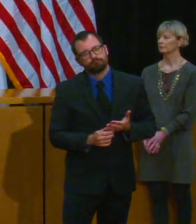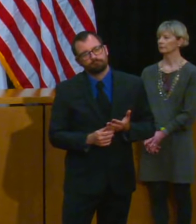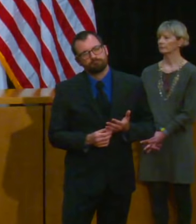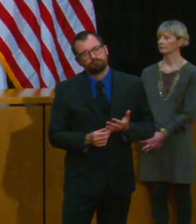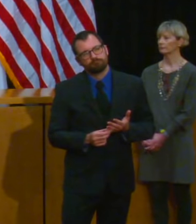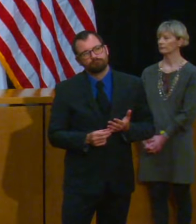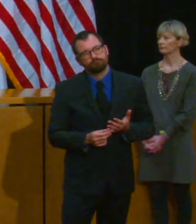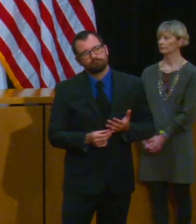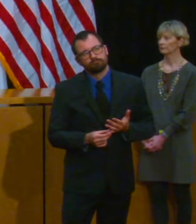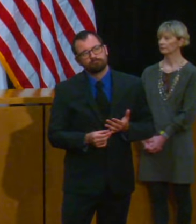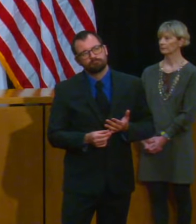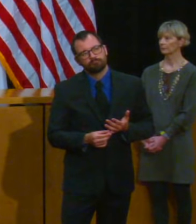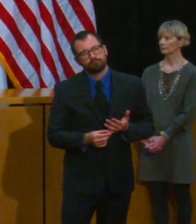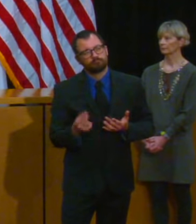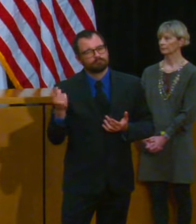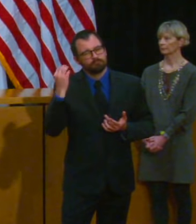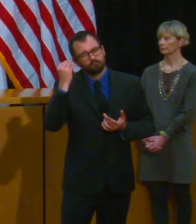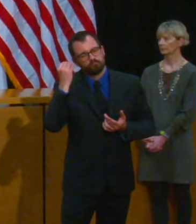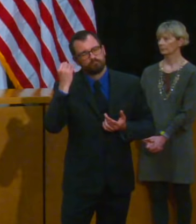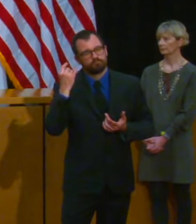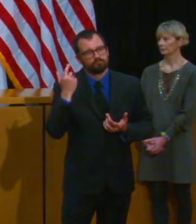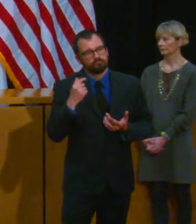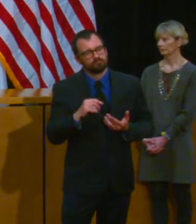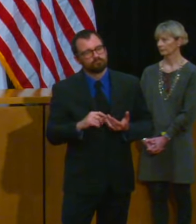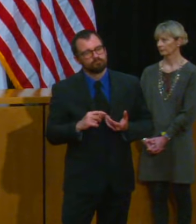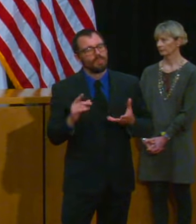subtract from the importance of